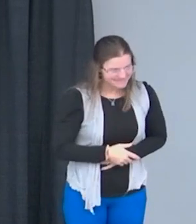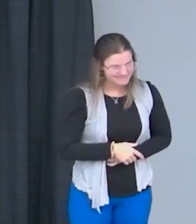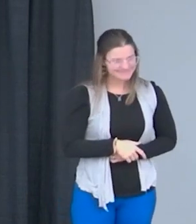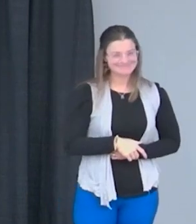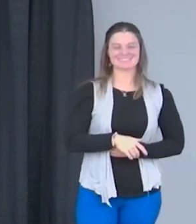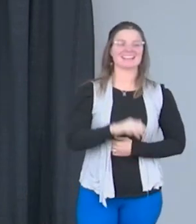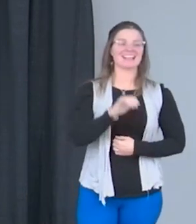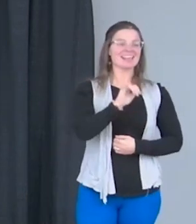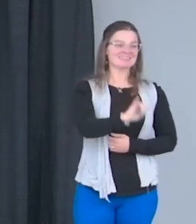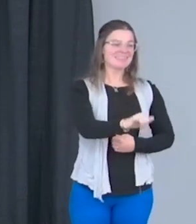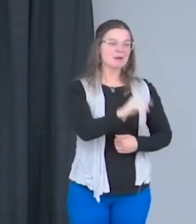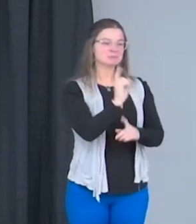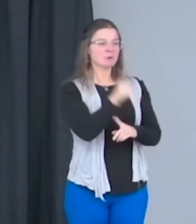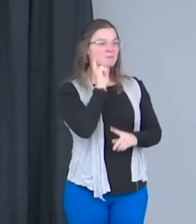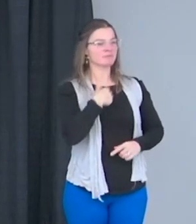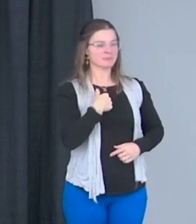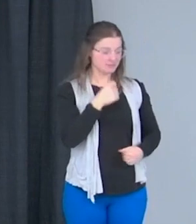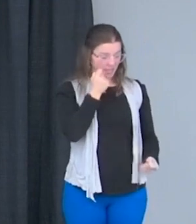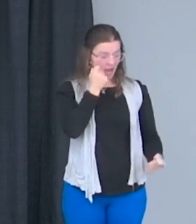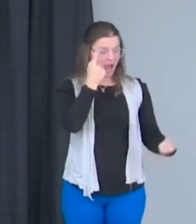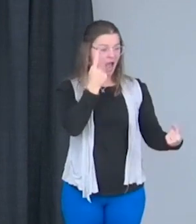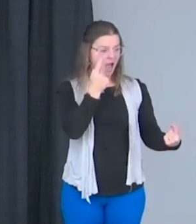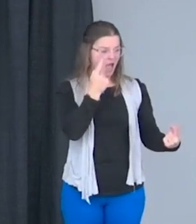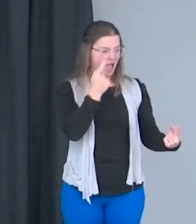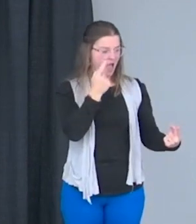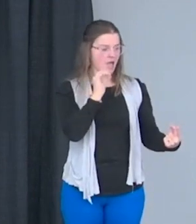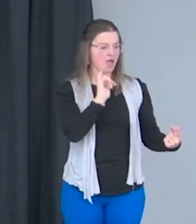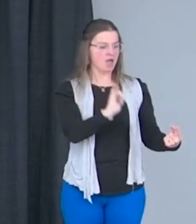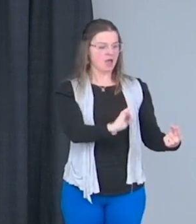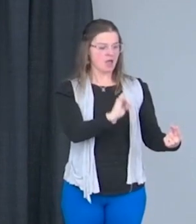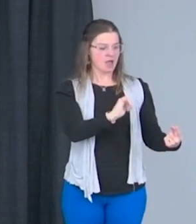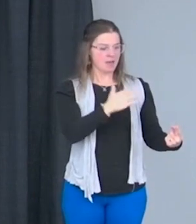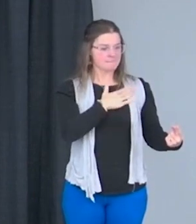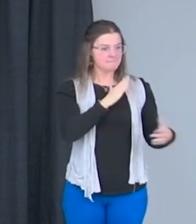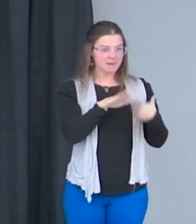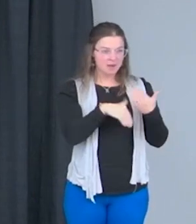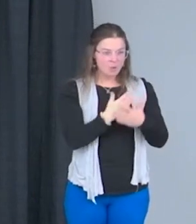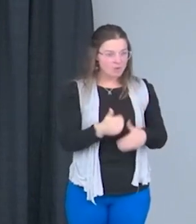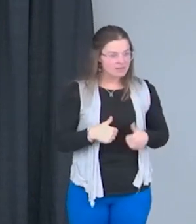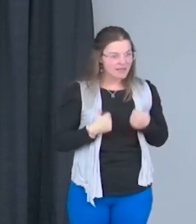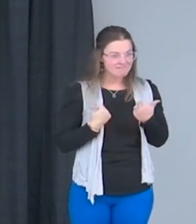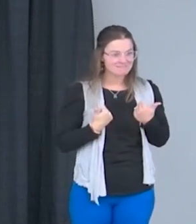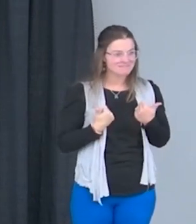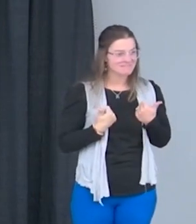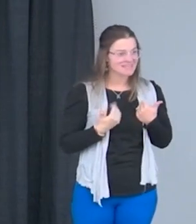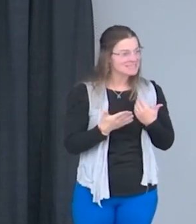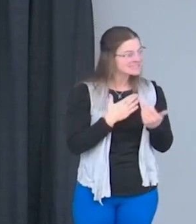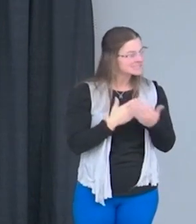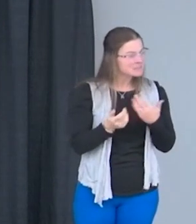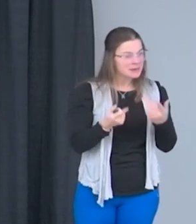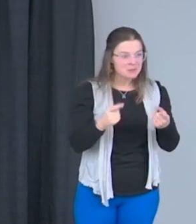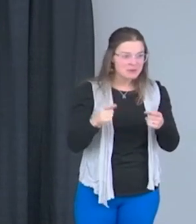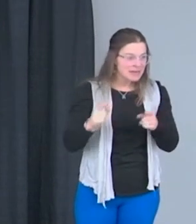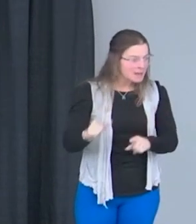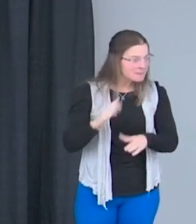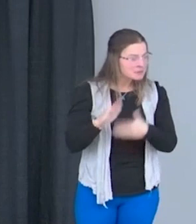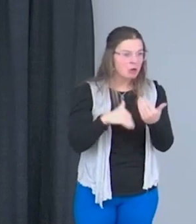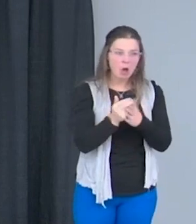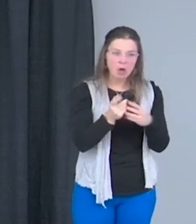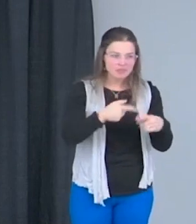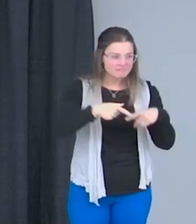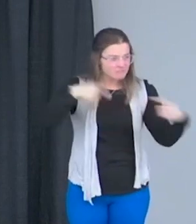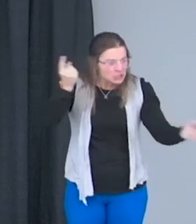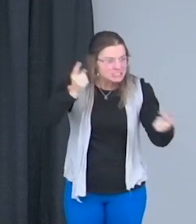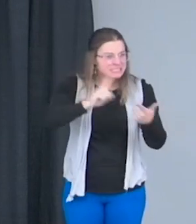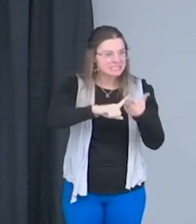That was the aha moment. Because in my whole life, no matter what I had been facing, all the adversity, poverty, whatever,